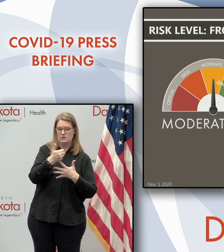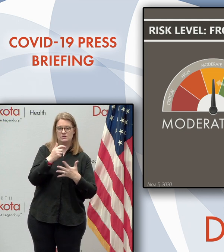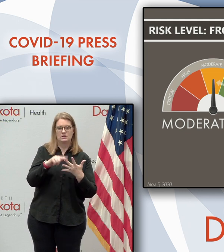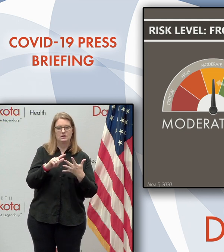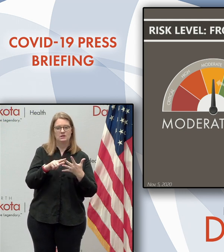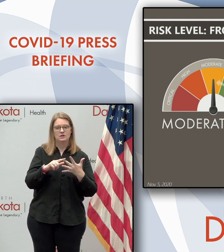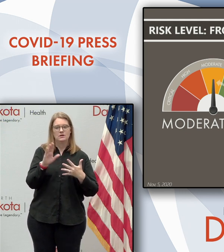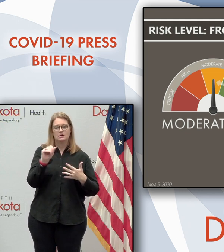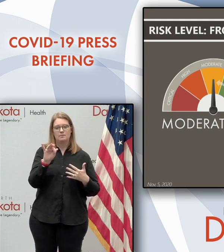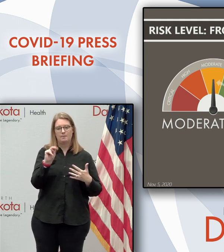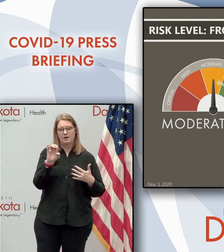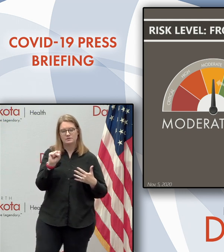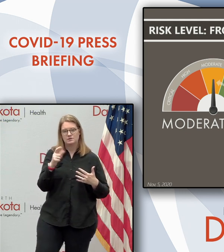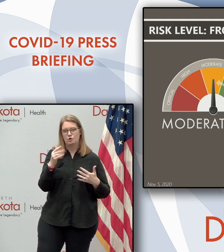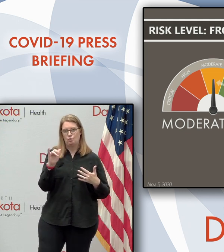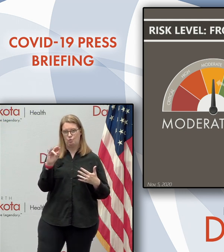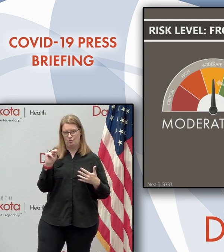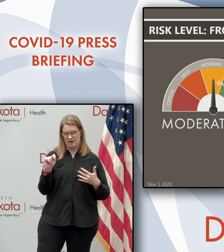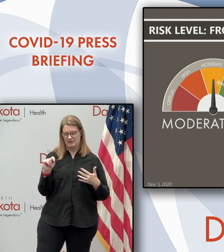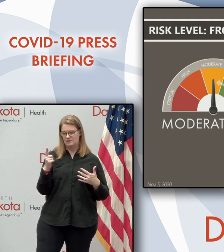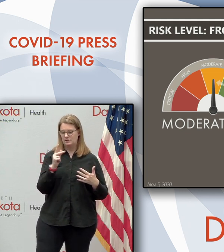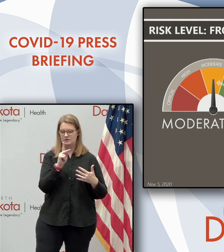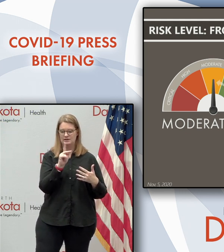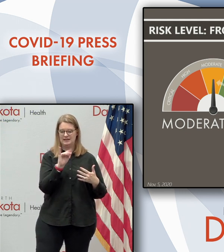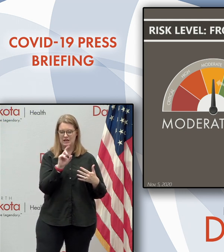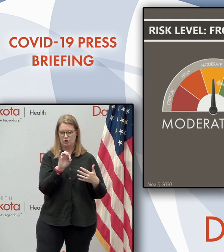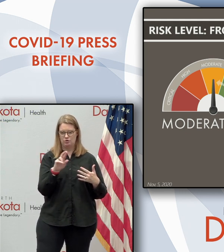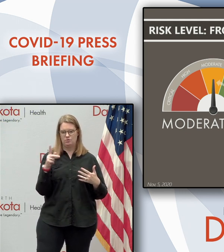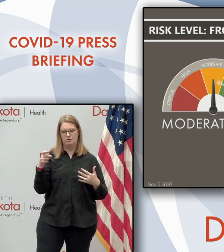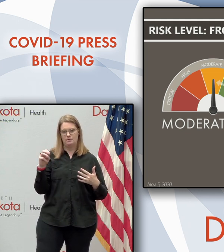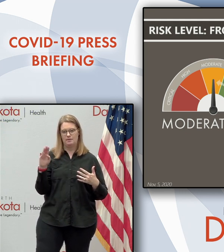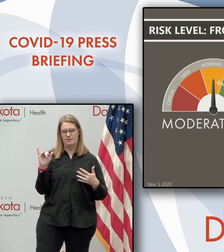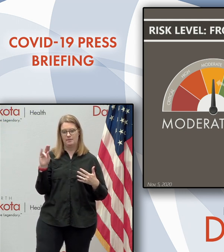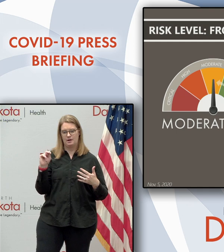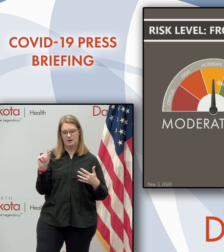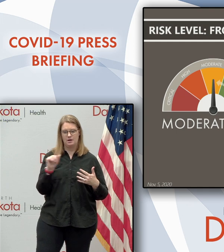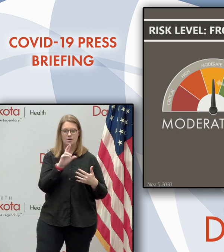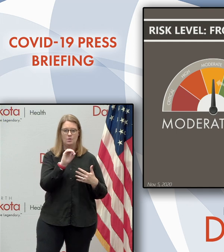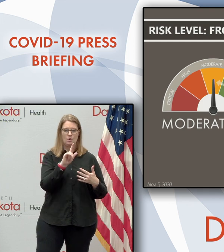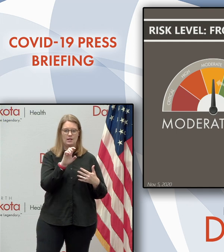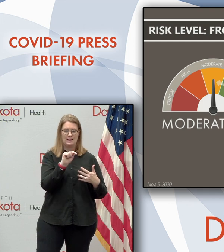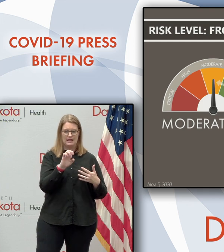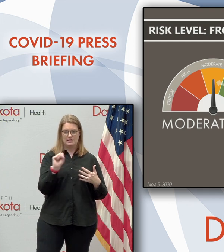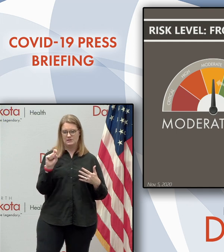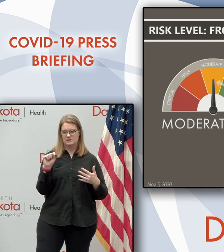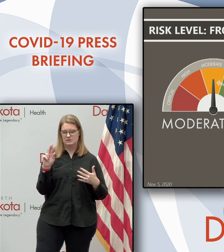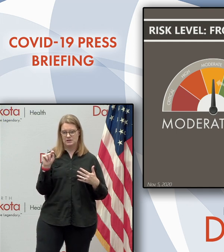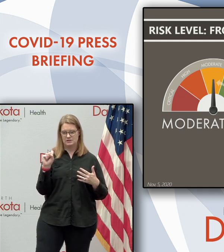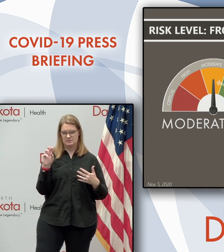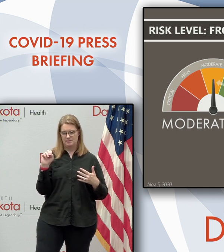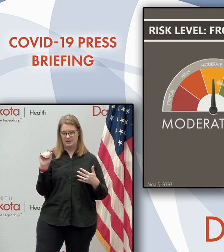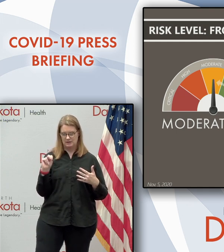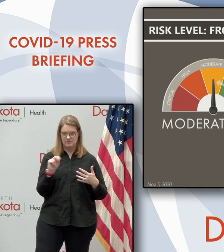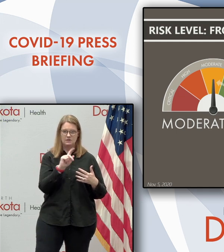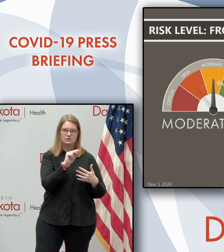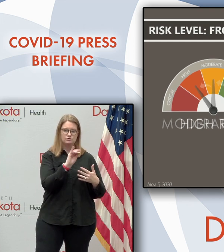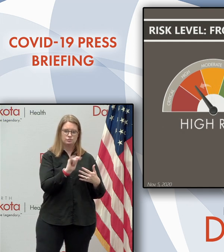eight counties include Barnes, Grant, Kidder, Pembina, Roulette, Stutzman, Trail, and Wells.